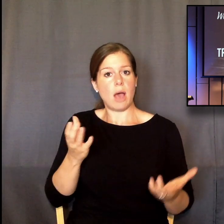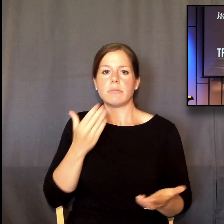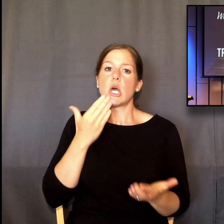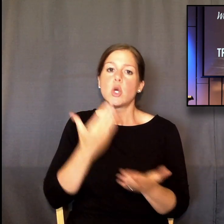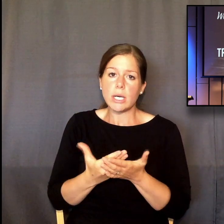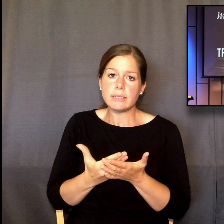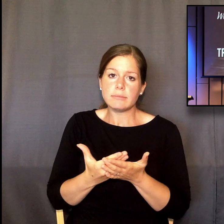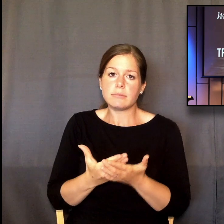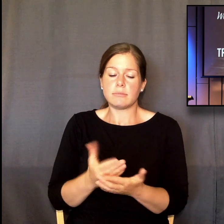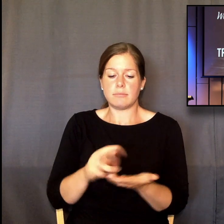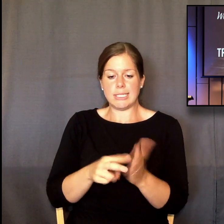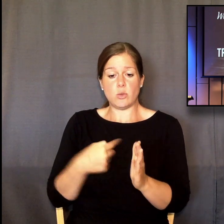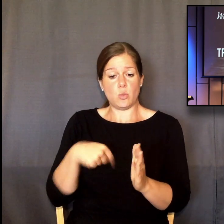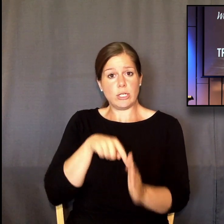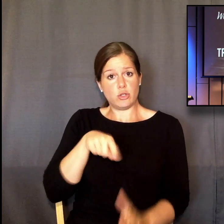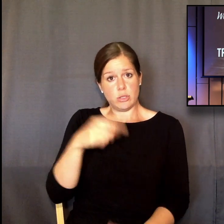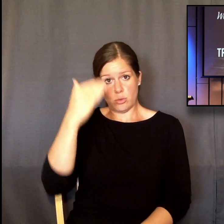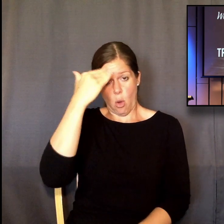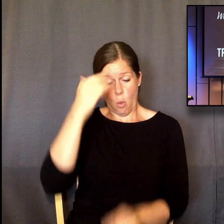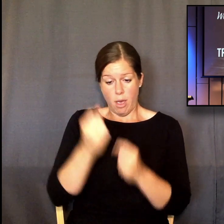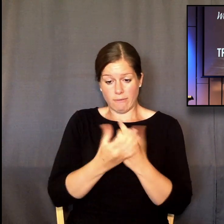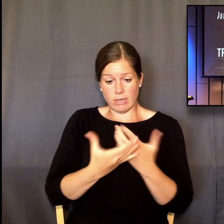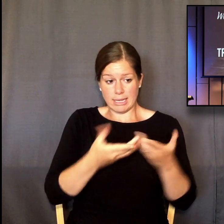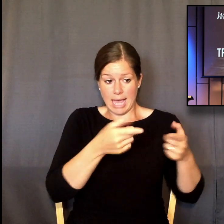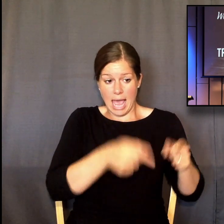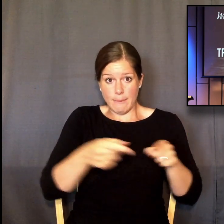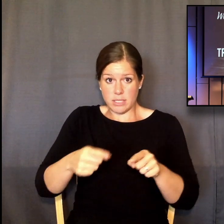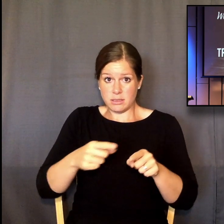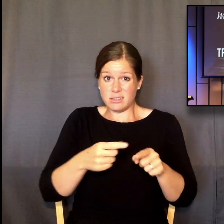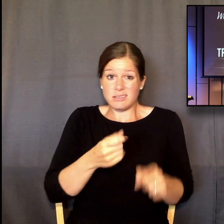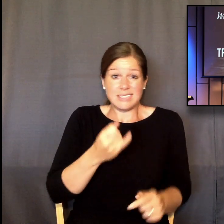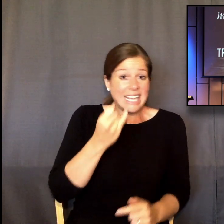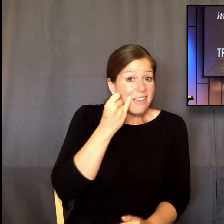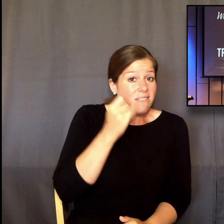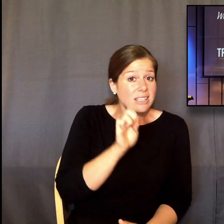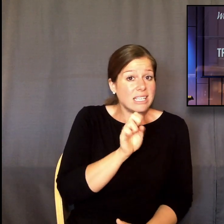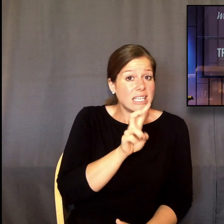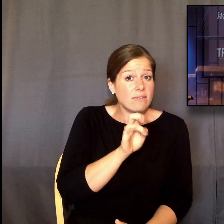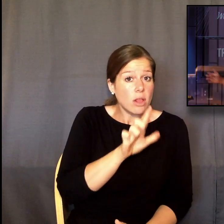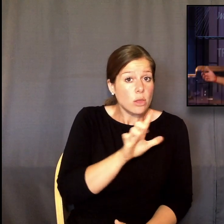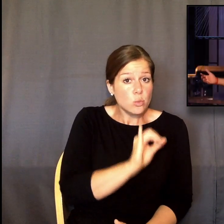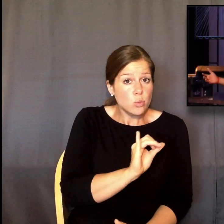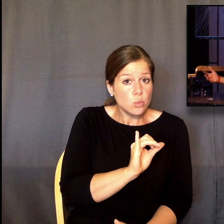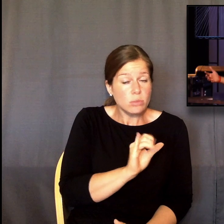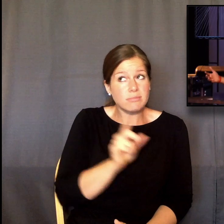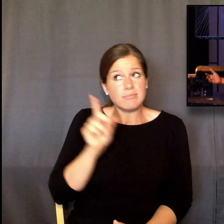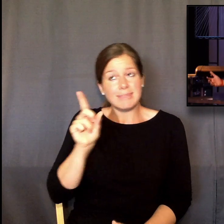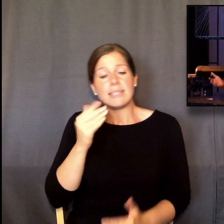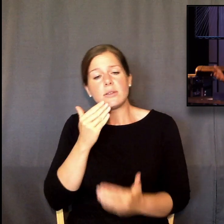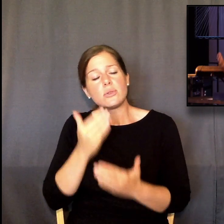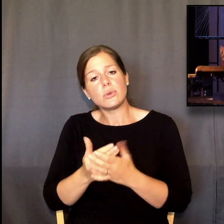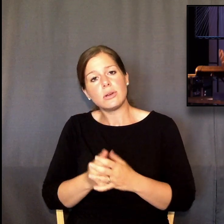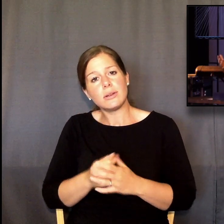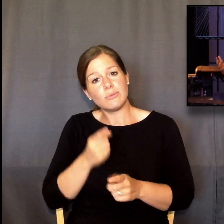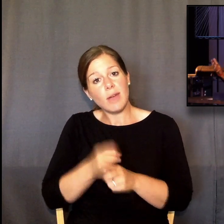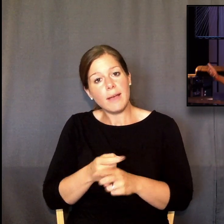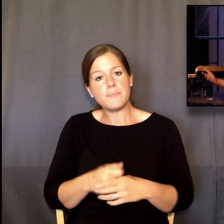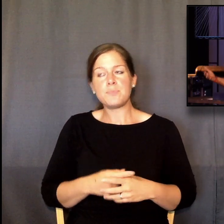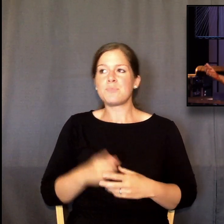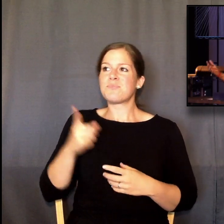he's going to do, even in evil events, is good. He is the best architect who draws up the best